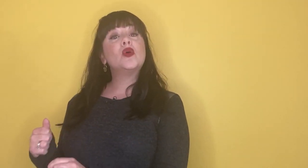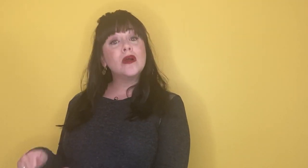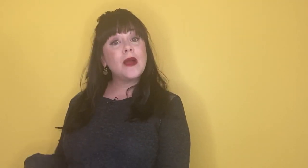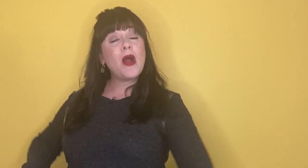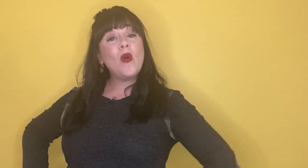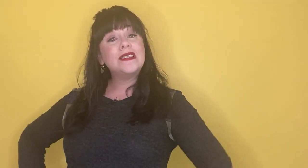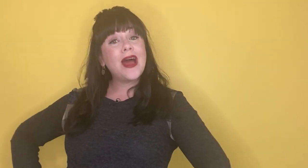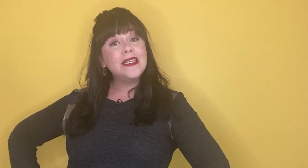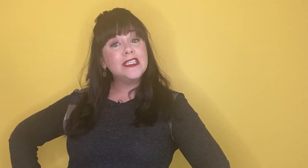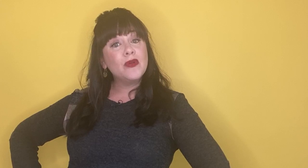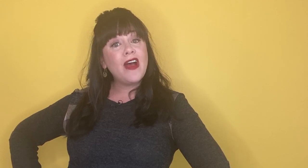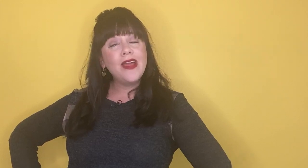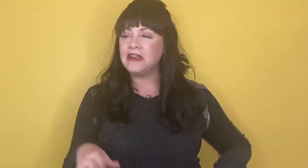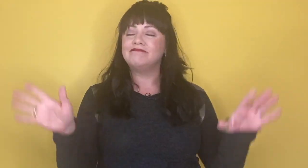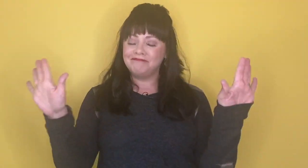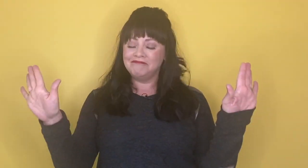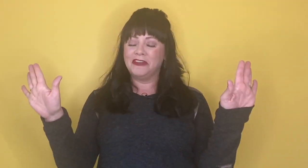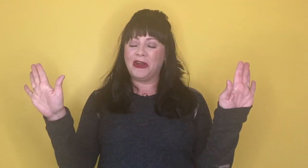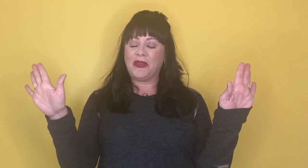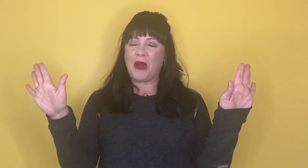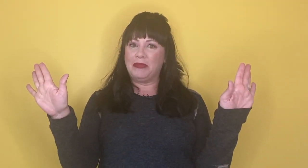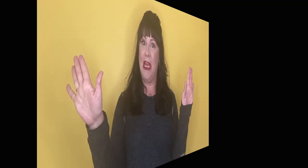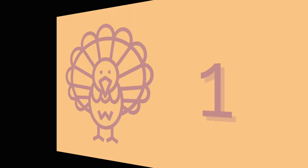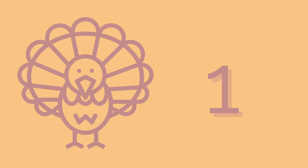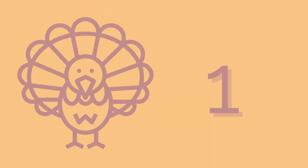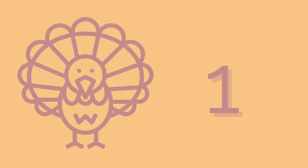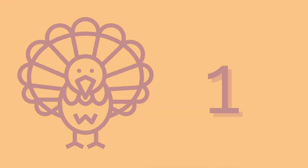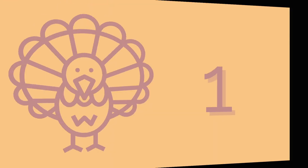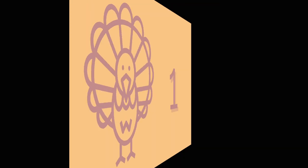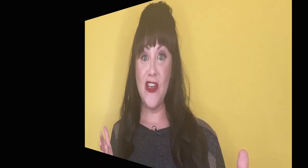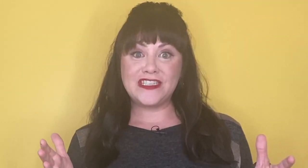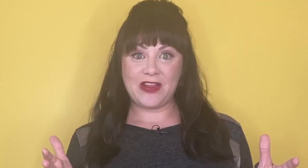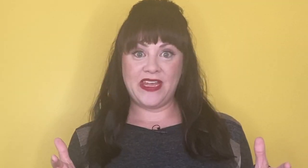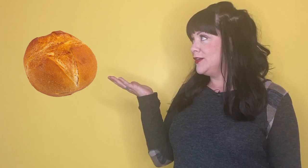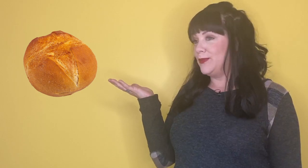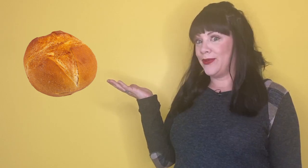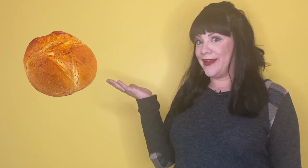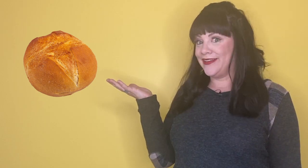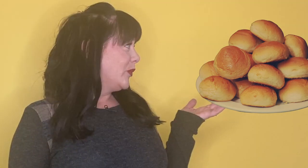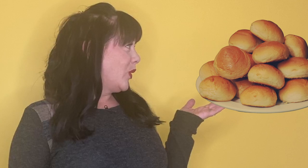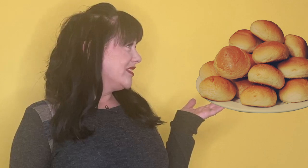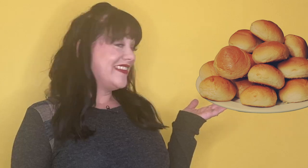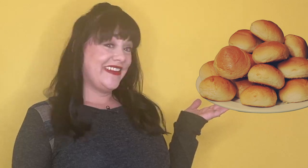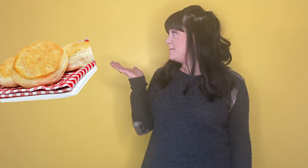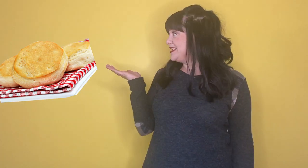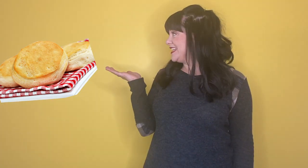about what sides to provide? You're in the right place. Once, your first assignment, bread, rolls, biscuits,